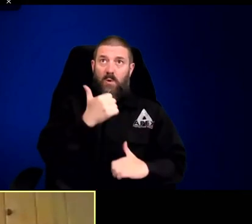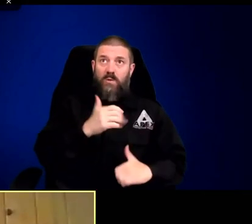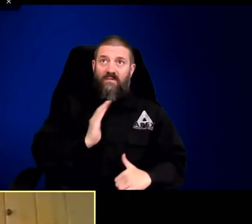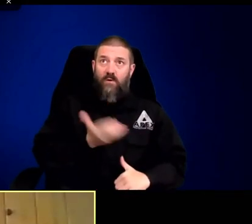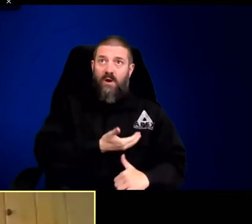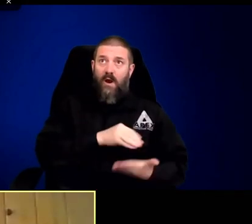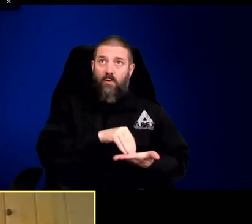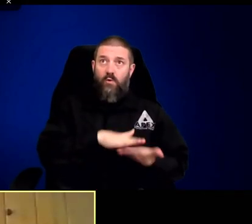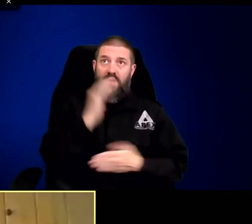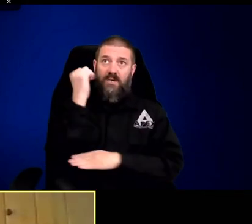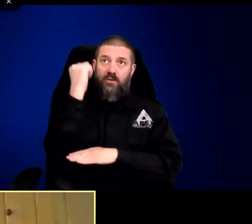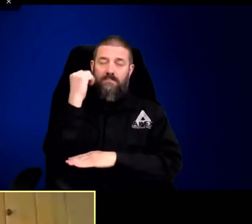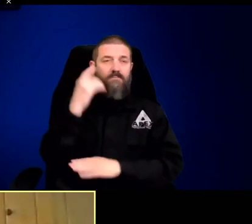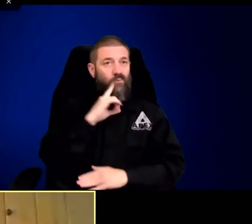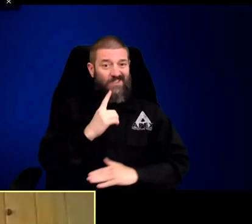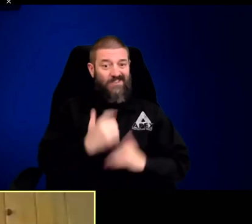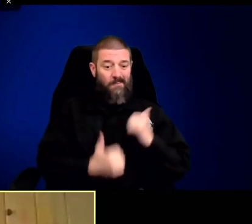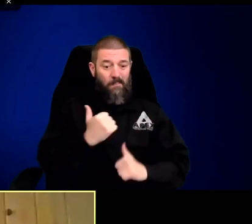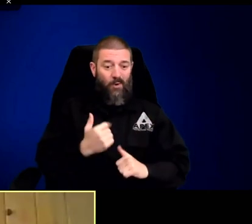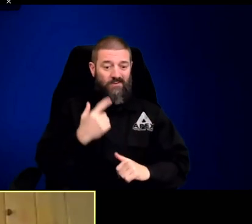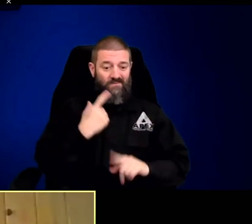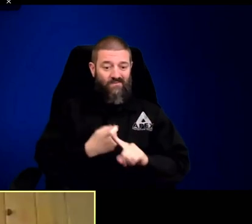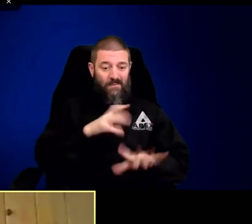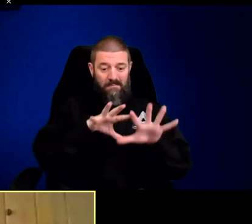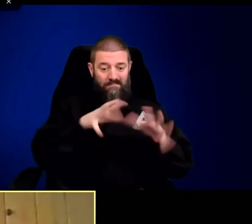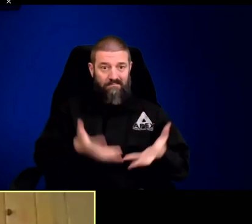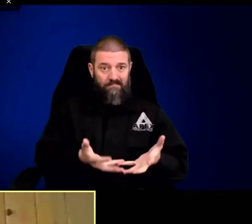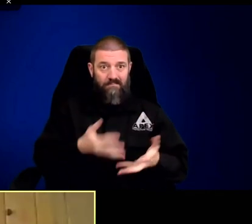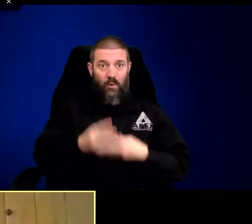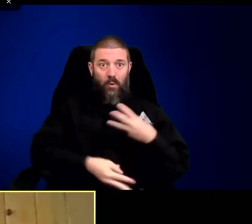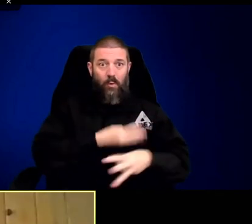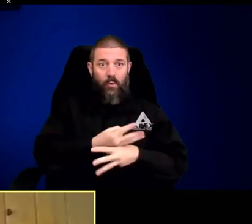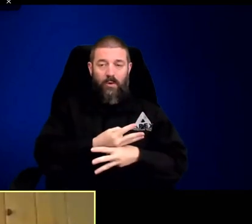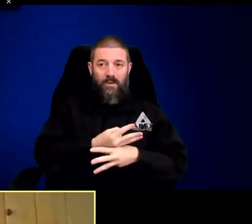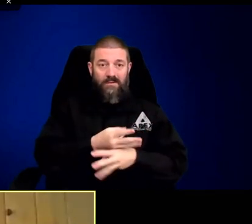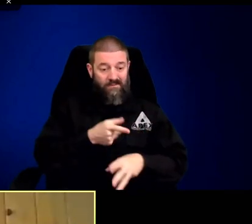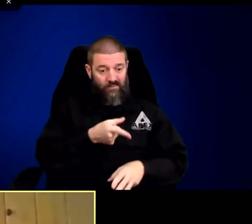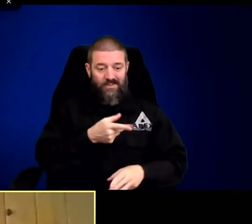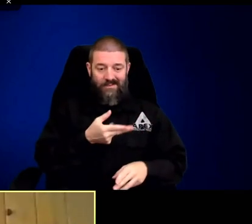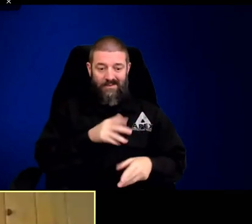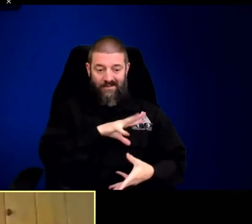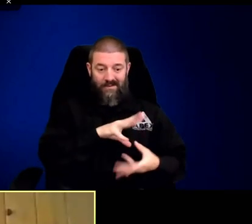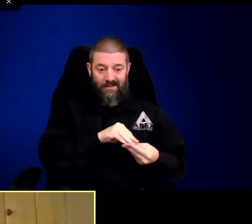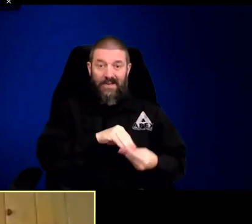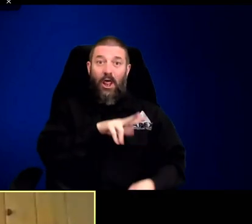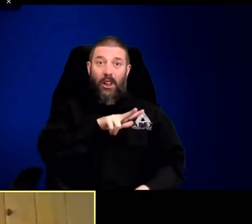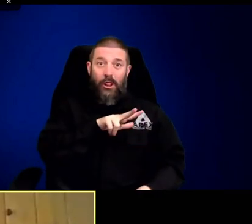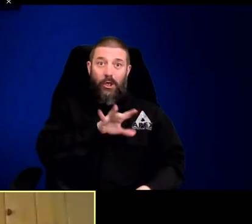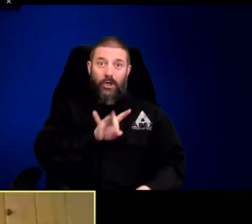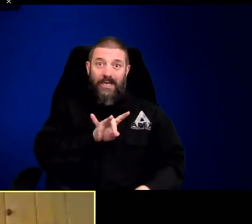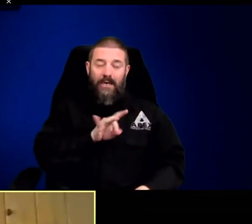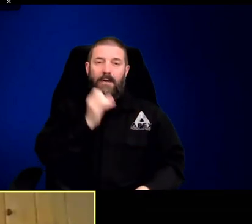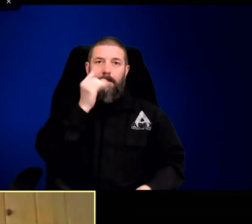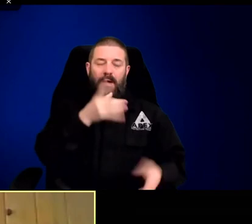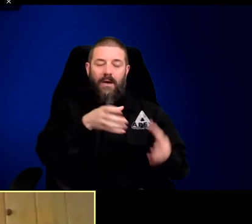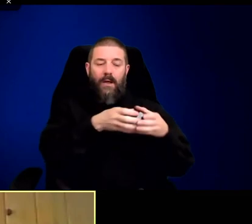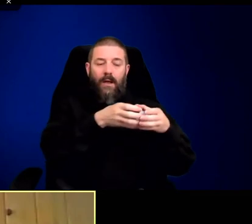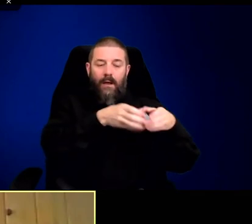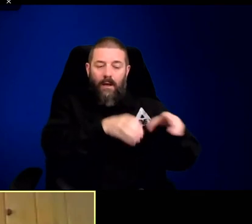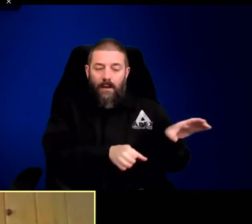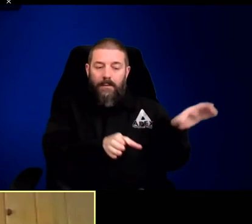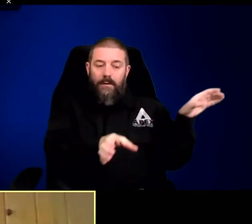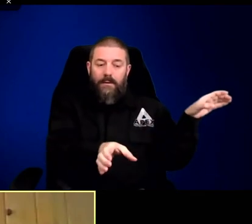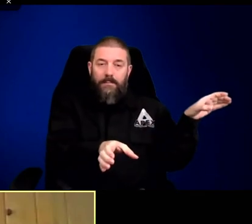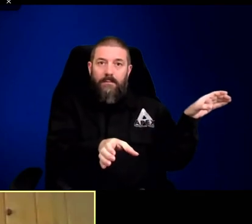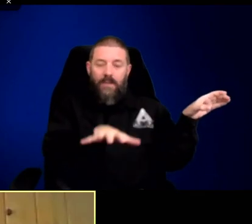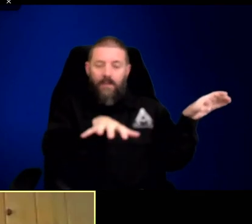But technically a pack can be two. The biggest ever was, in our records, Druid. fact, it's the biggest ever in the world as far